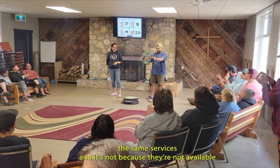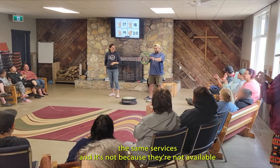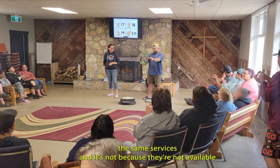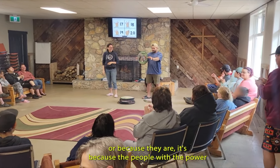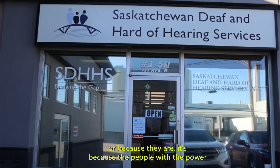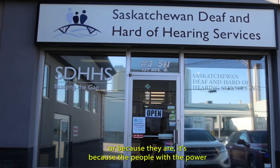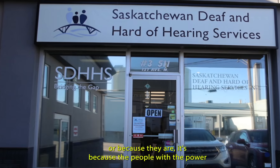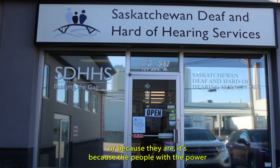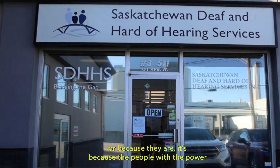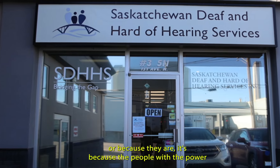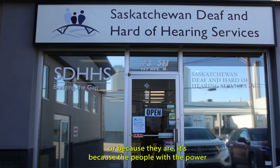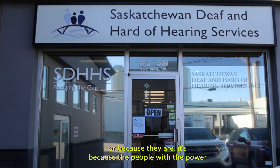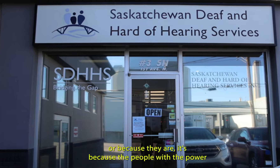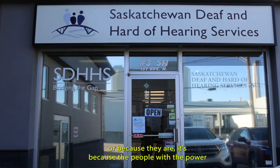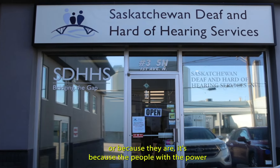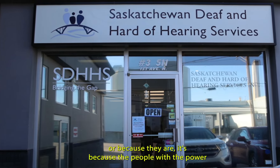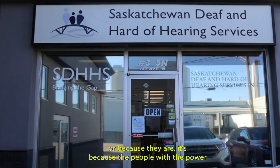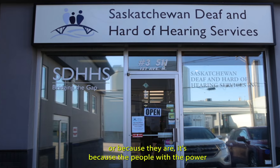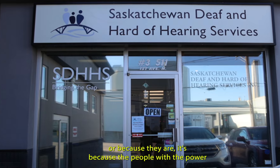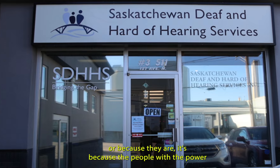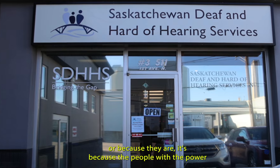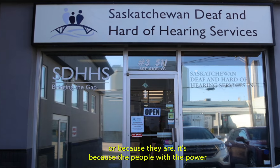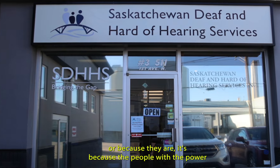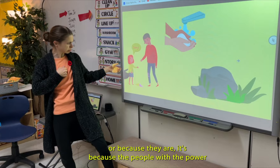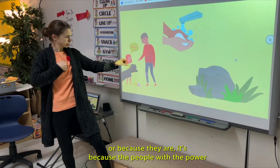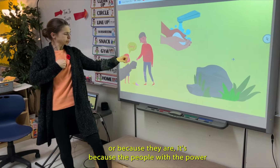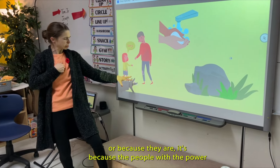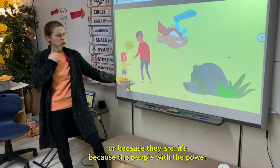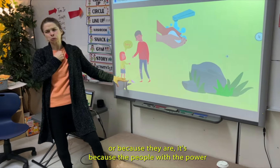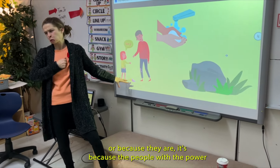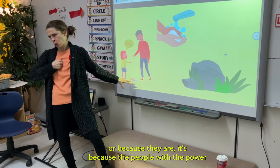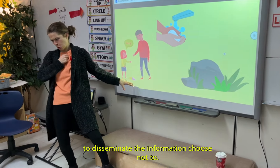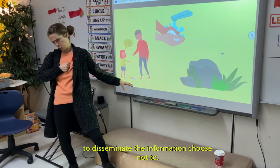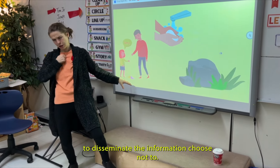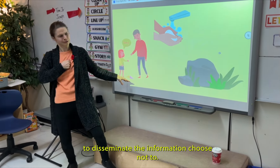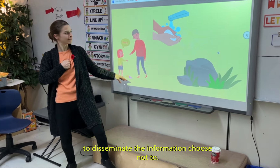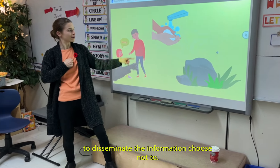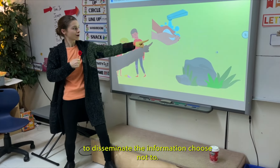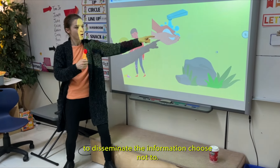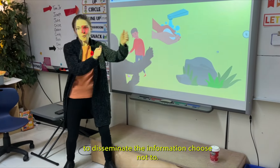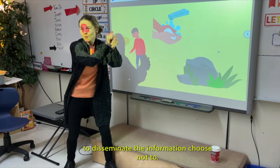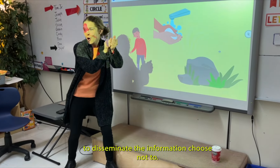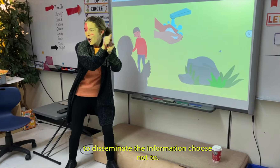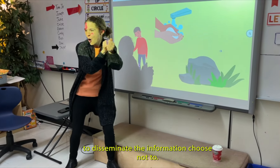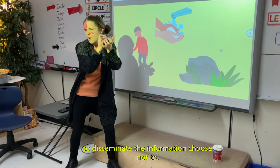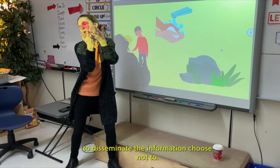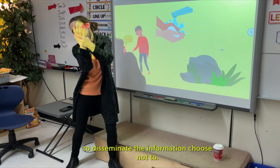available, because they are. It's because the people with the power to disseminate the information choose